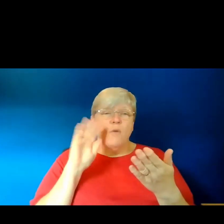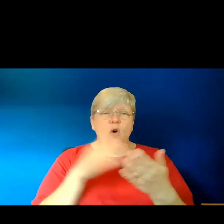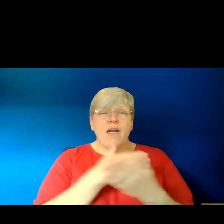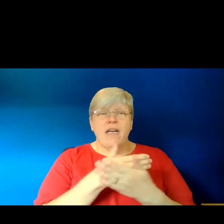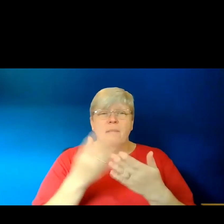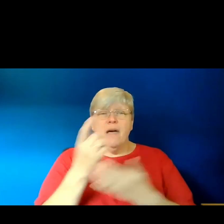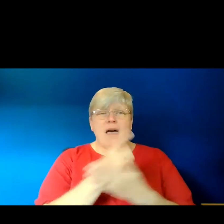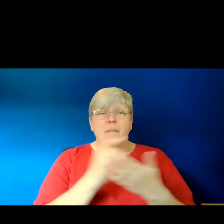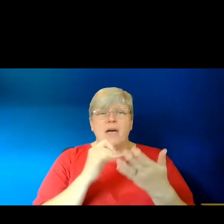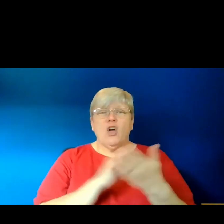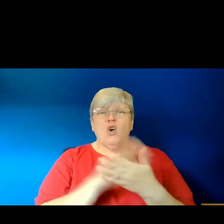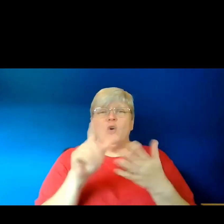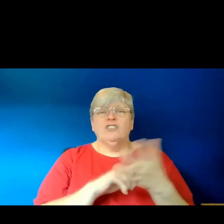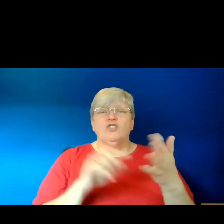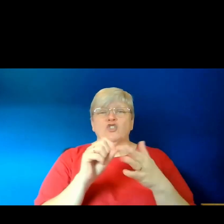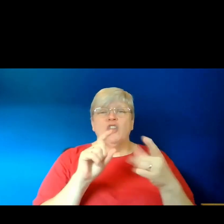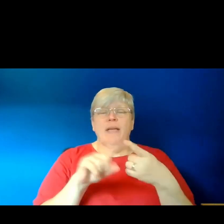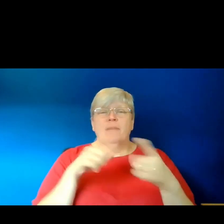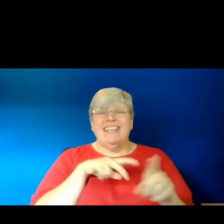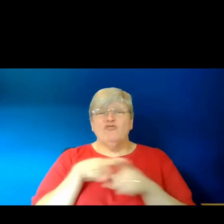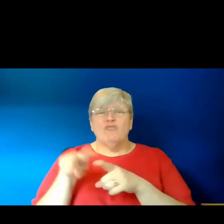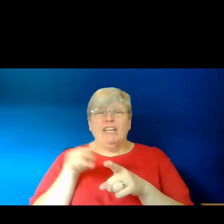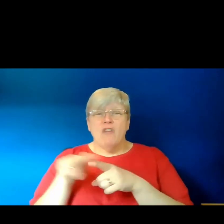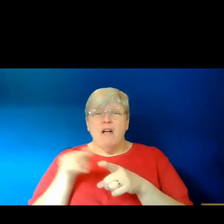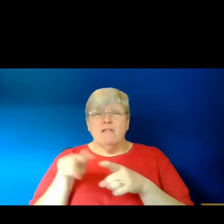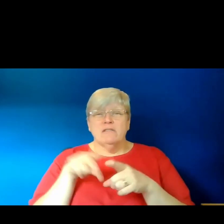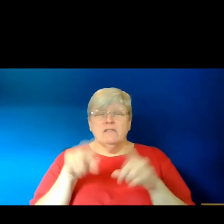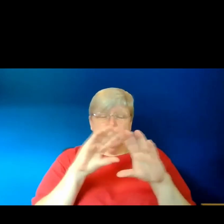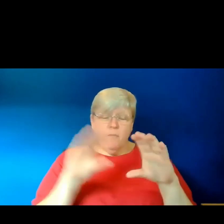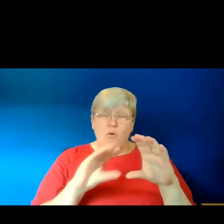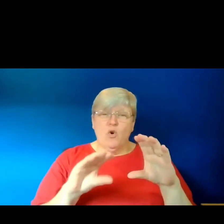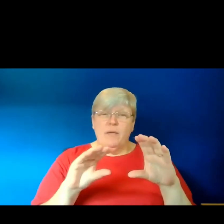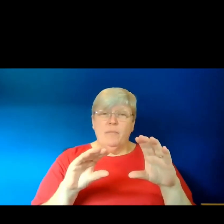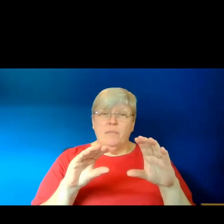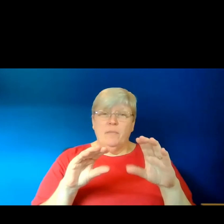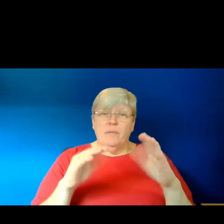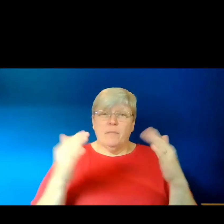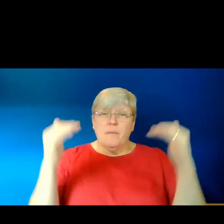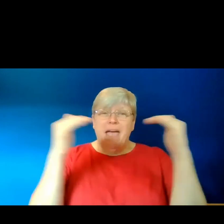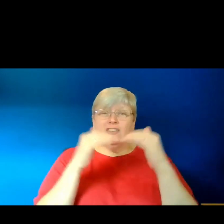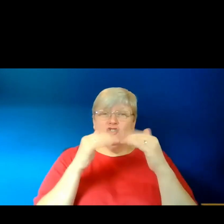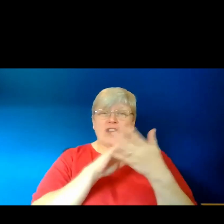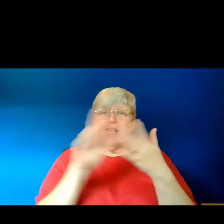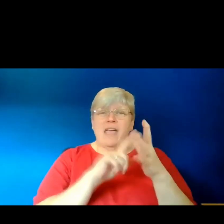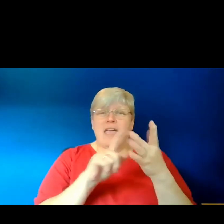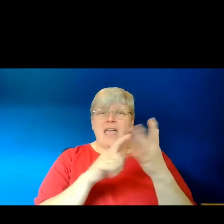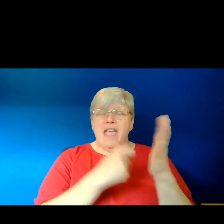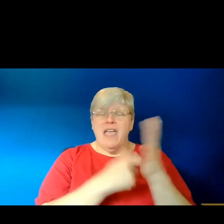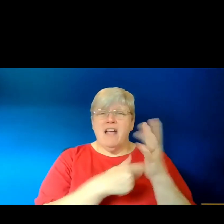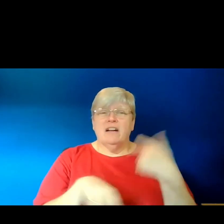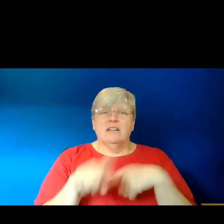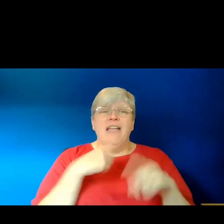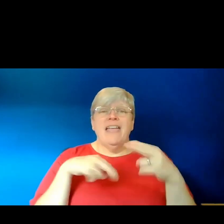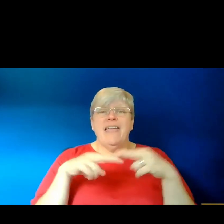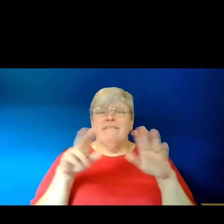about trickster myths write a poem in the shape of a hair, which worked quite well. And also, if you're